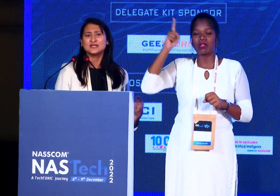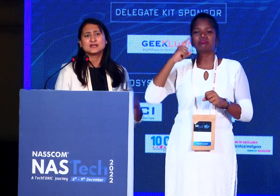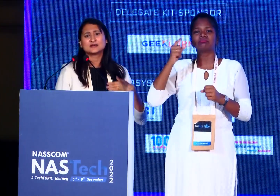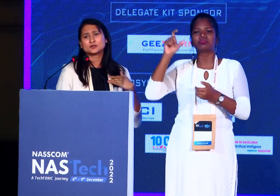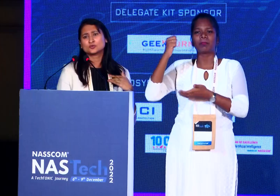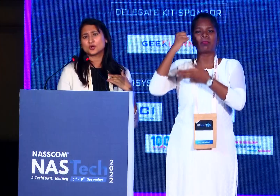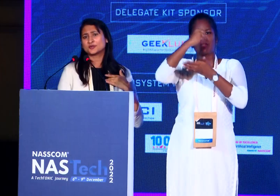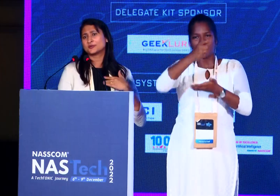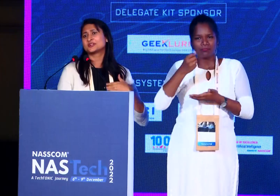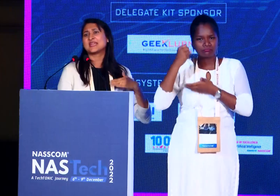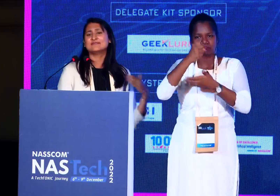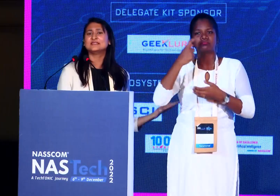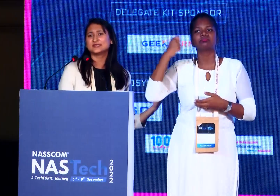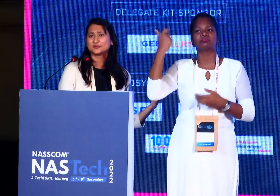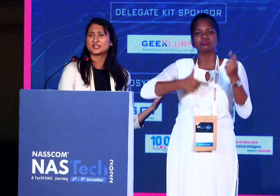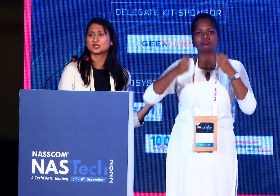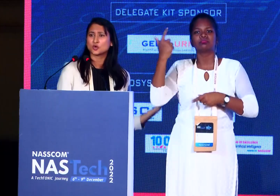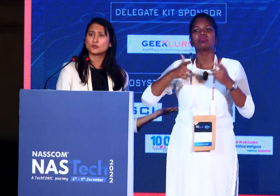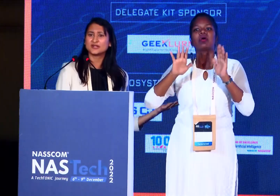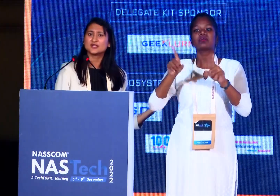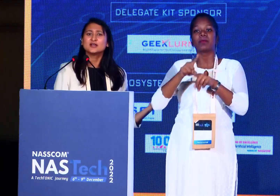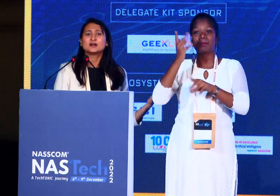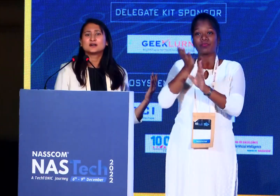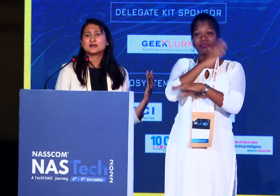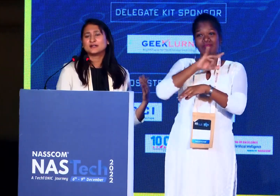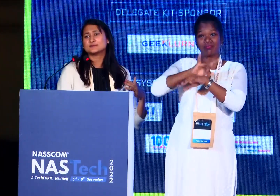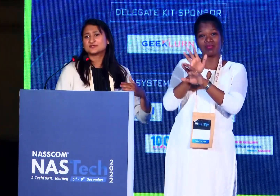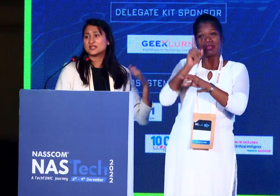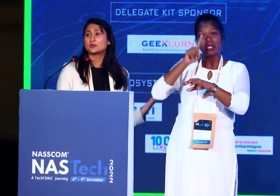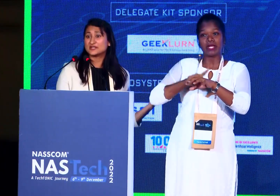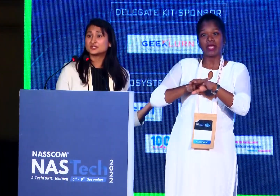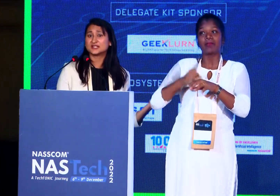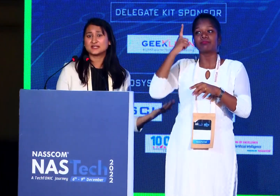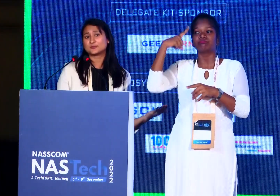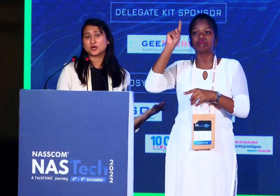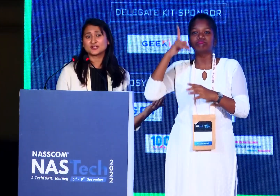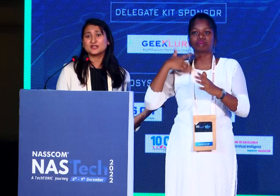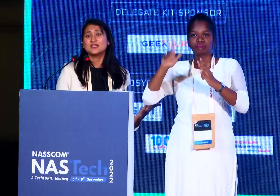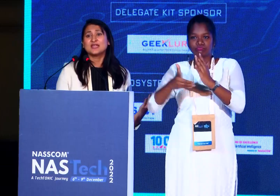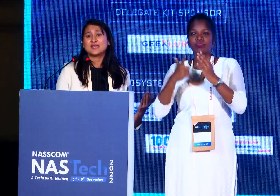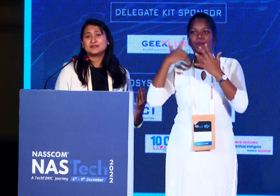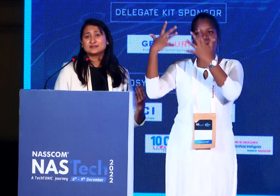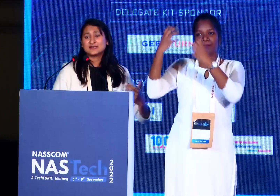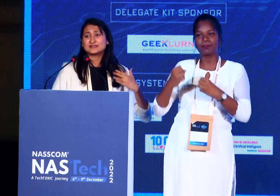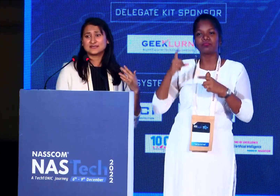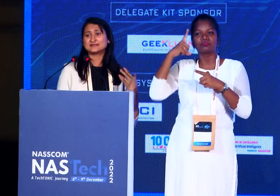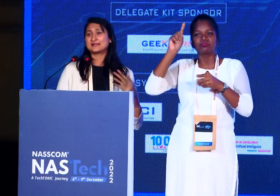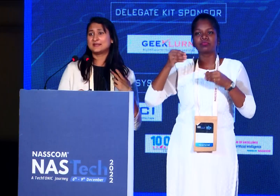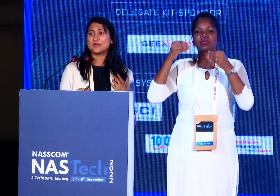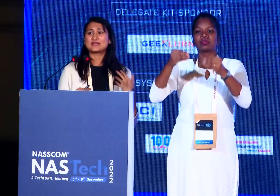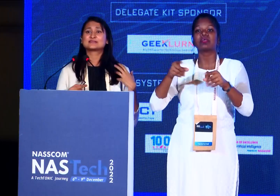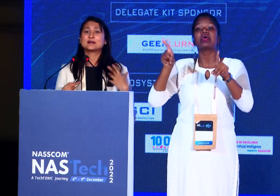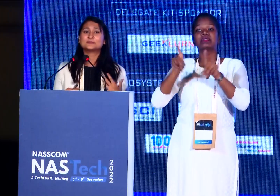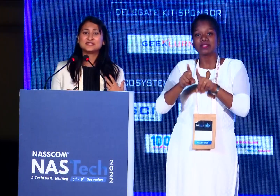money, who contributed heavily during the COVID in terms of the innovation that they brought in. And that is